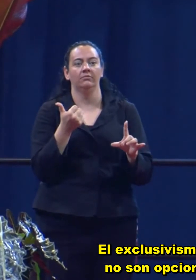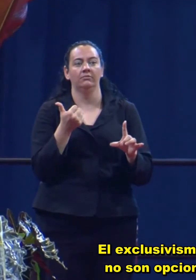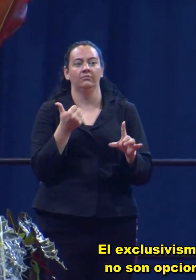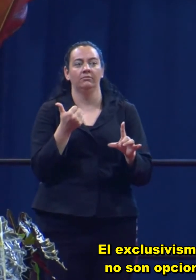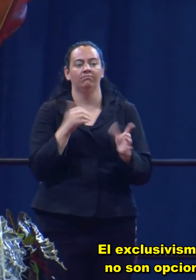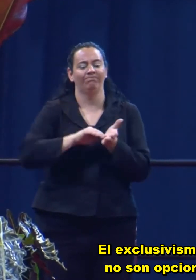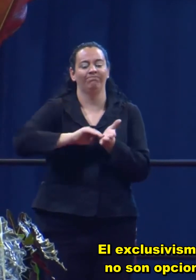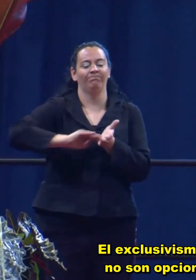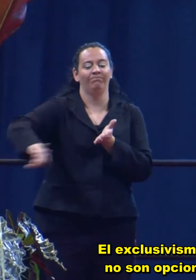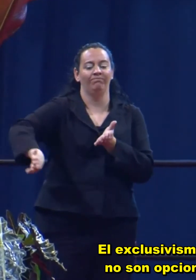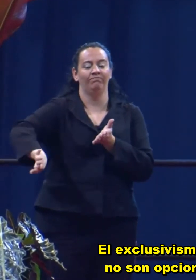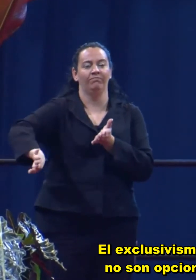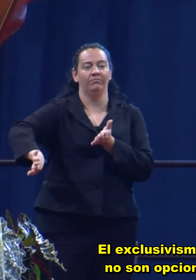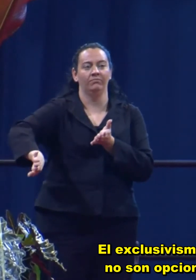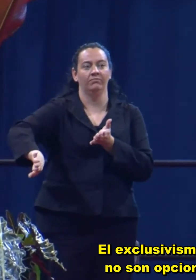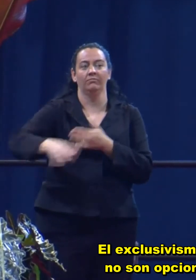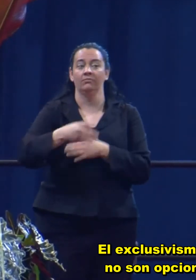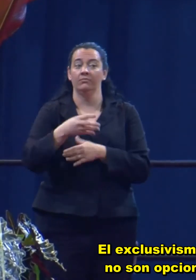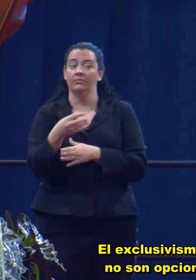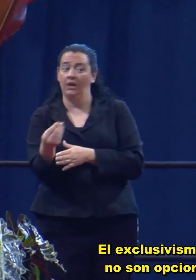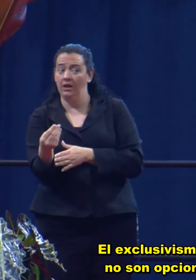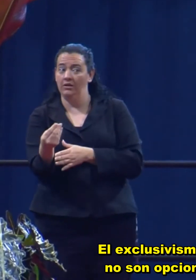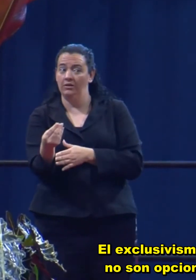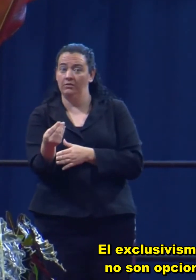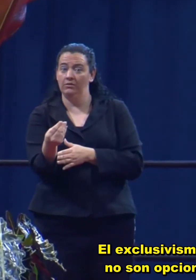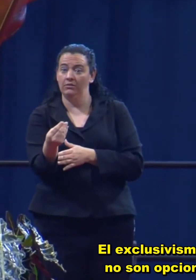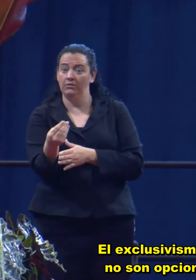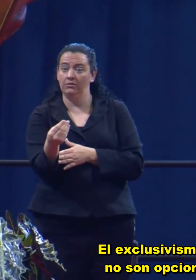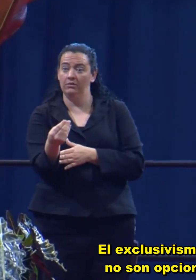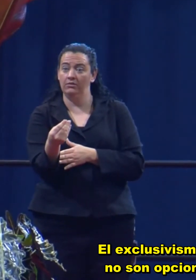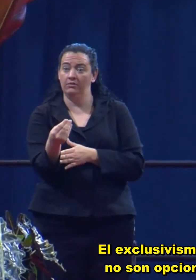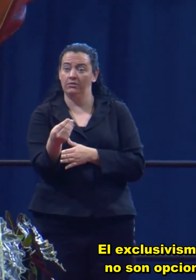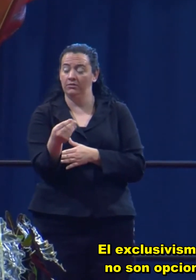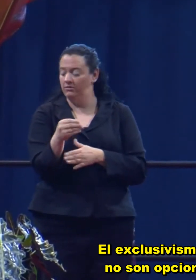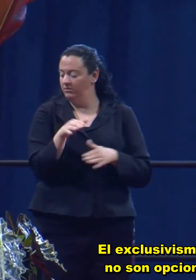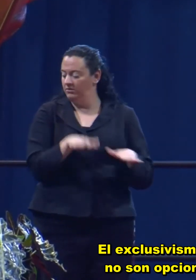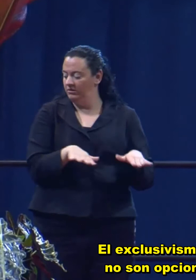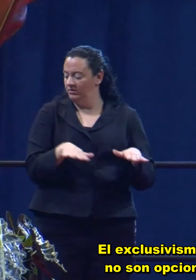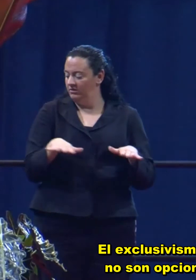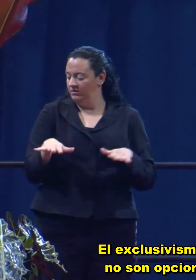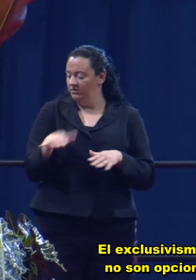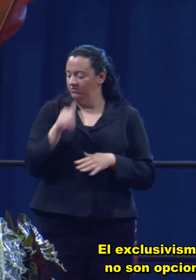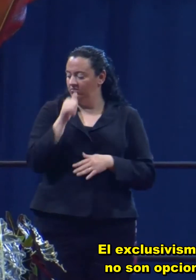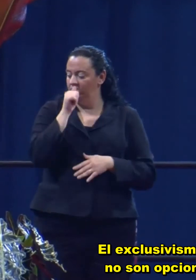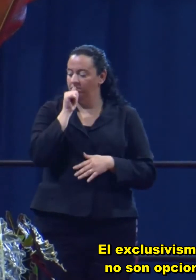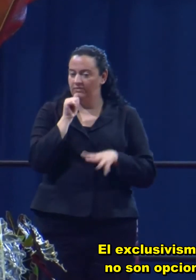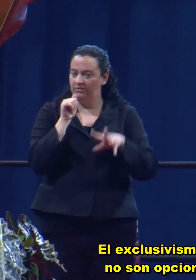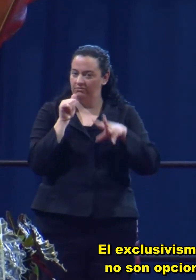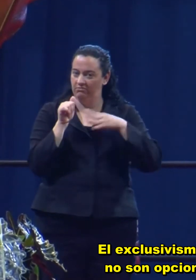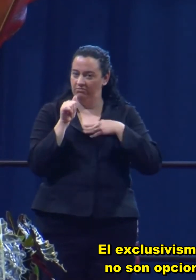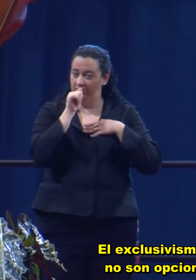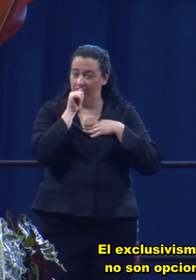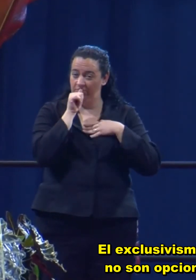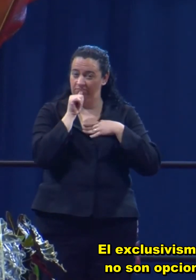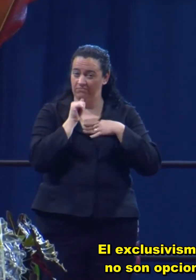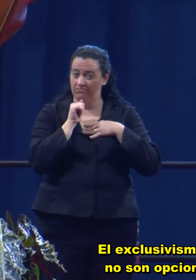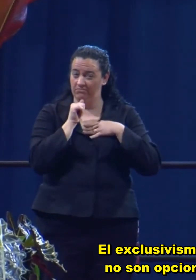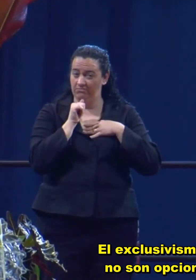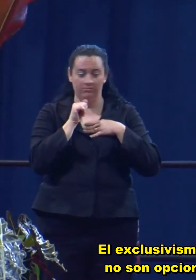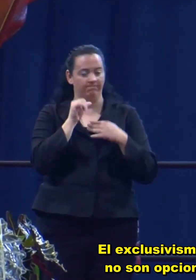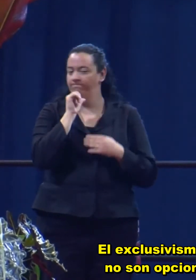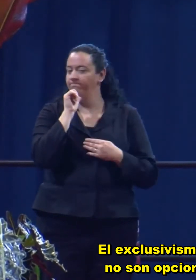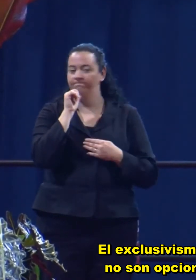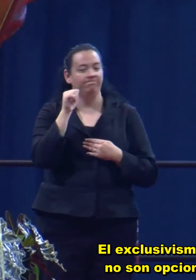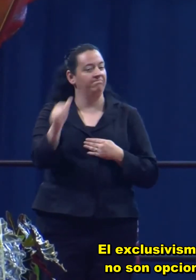Exclusivism and mere passive toleration are no longer